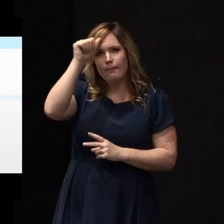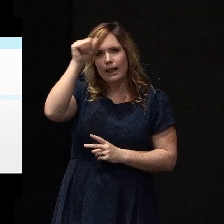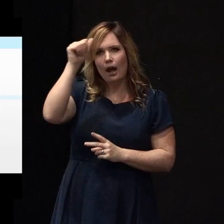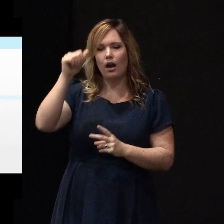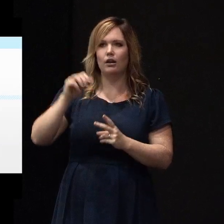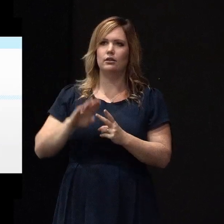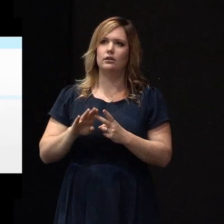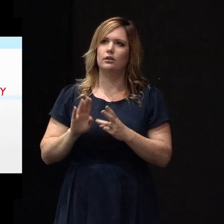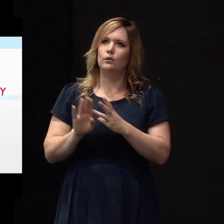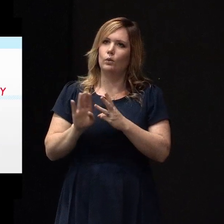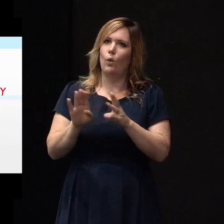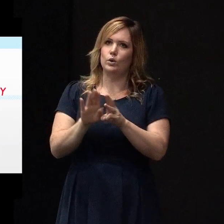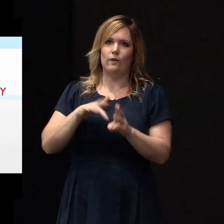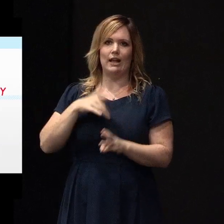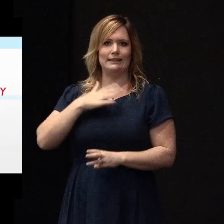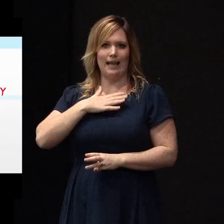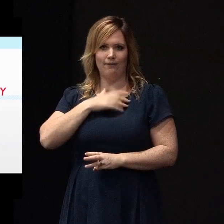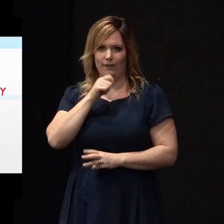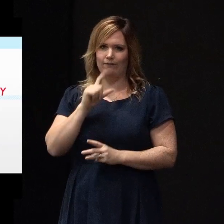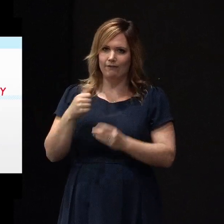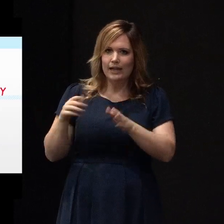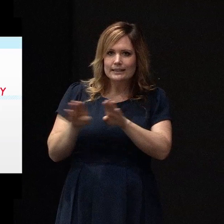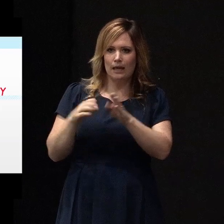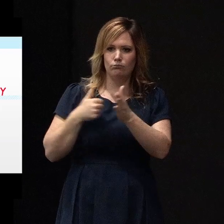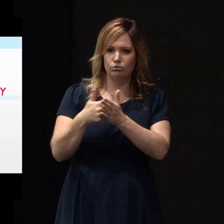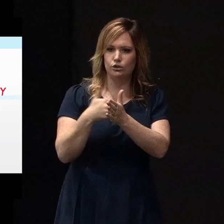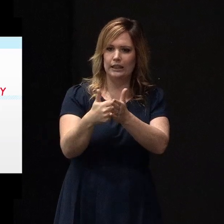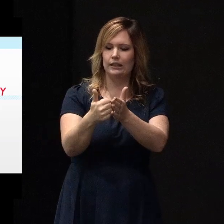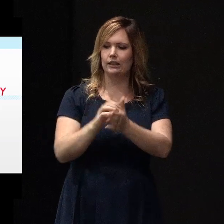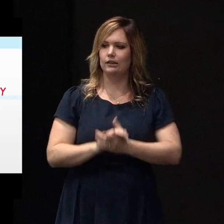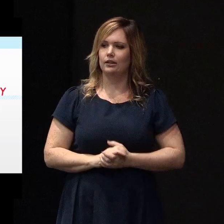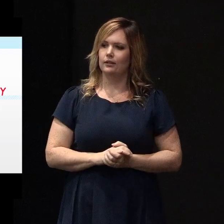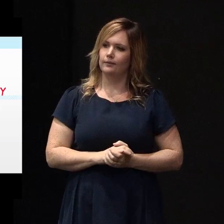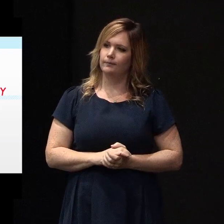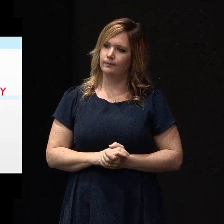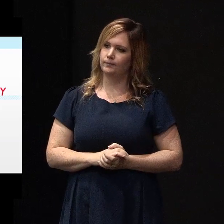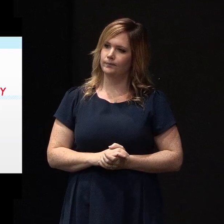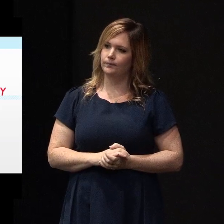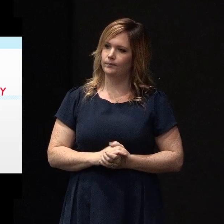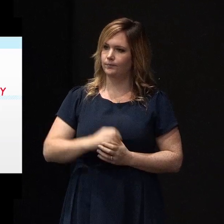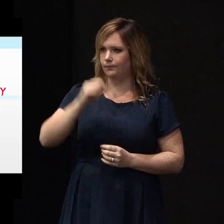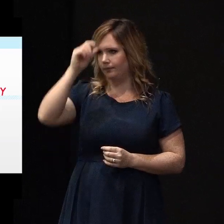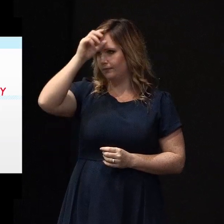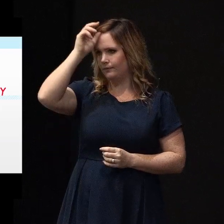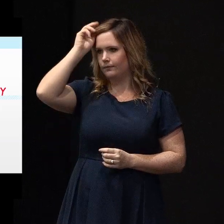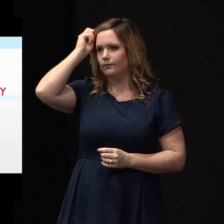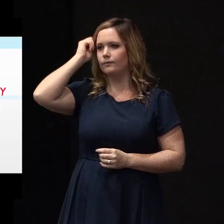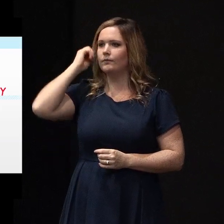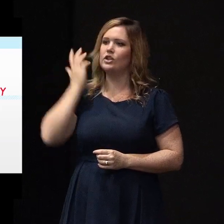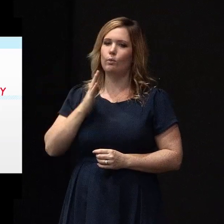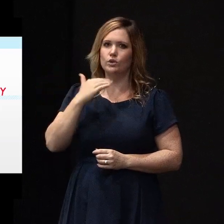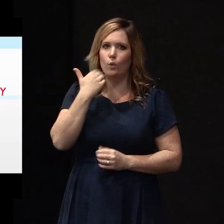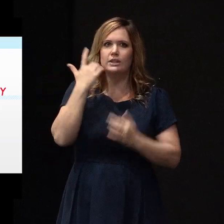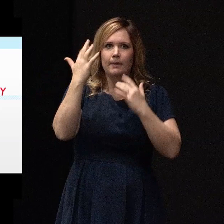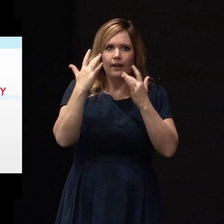and a sense of safety. So the risk is that without constant preoccupation with all